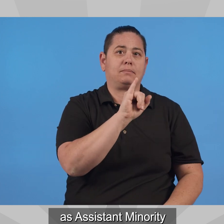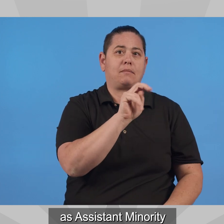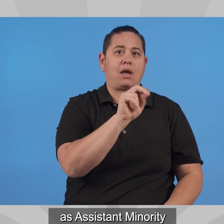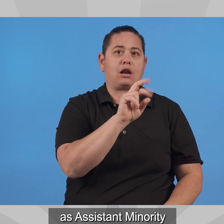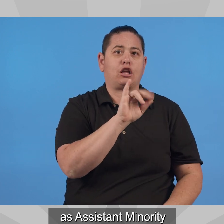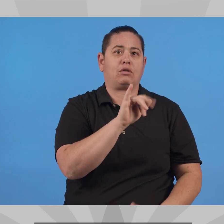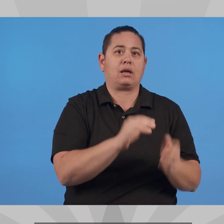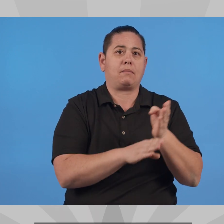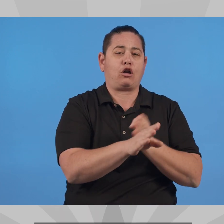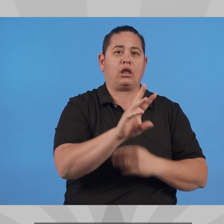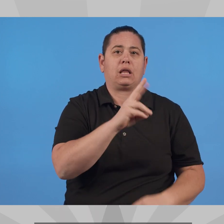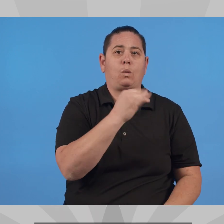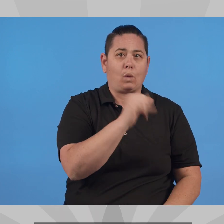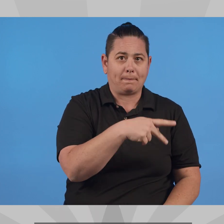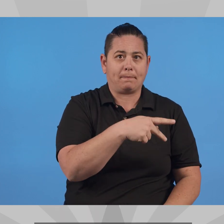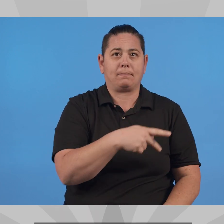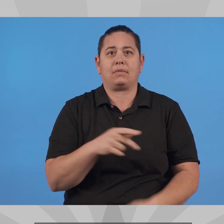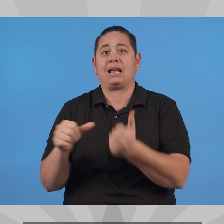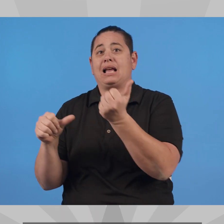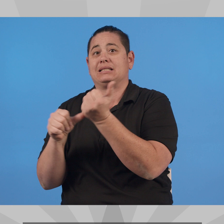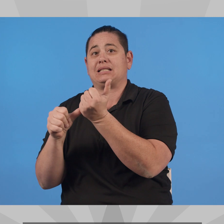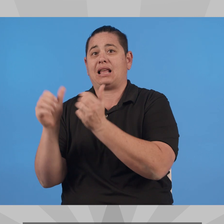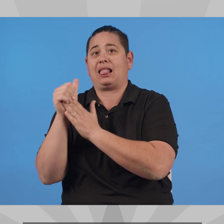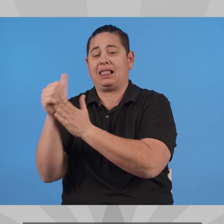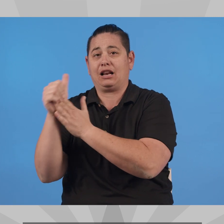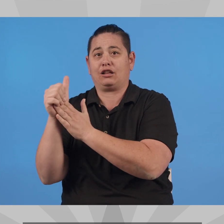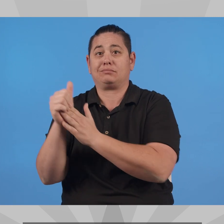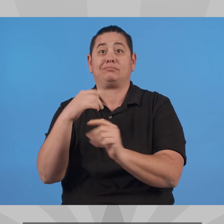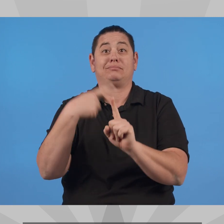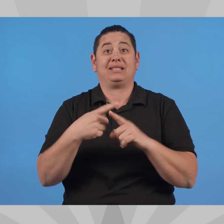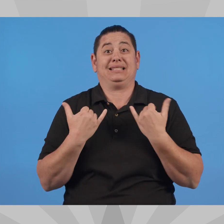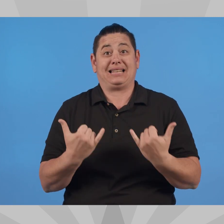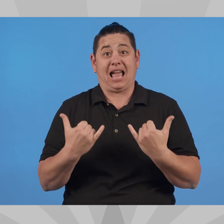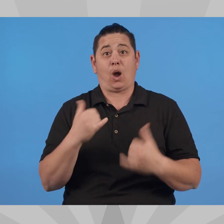assistant leader, and currently minority leader for the House of Representatives.